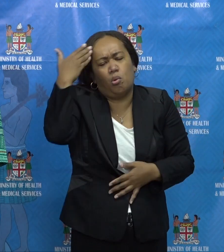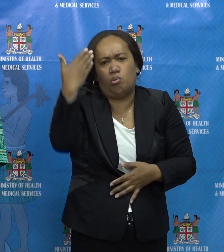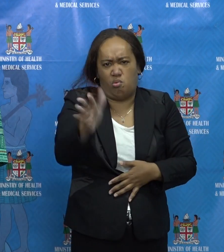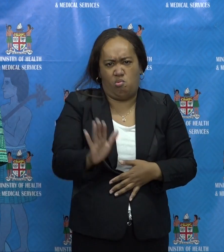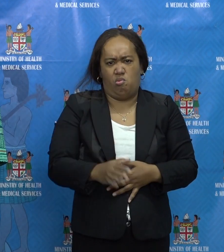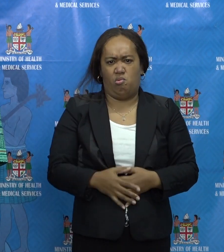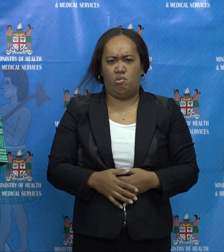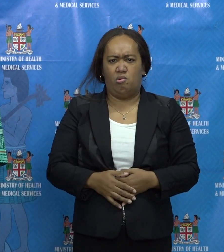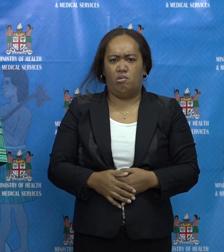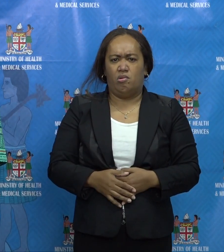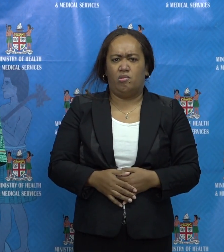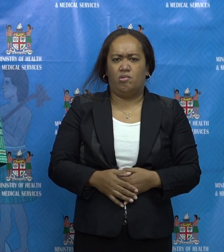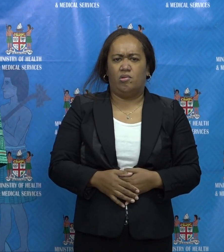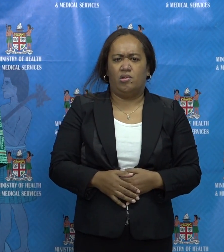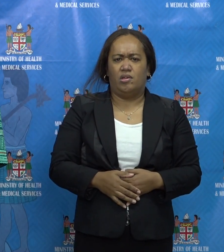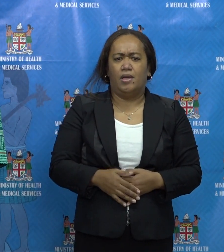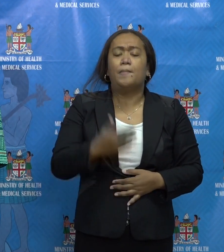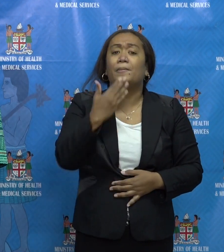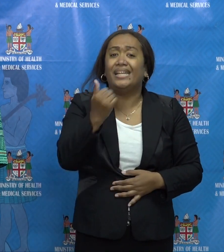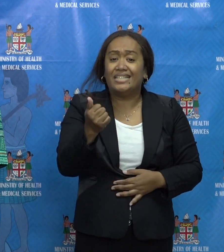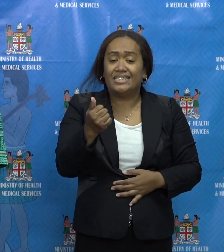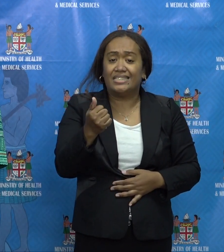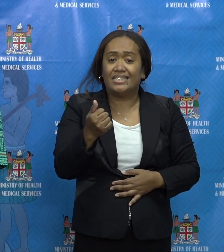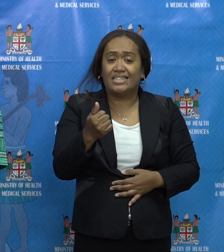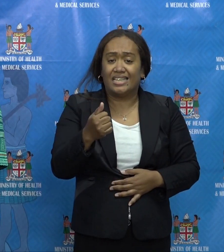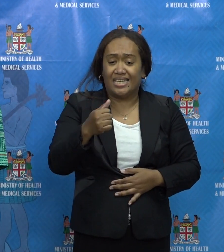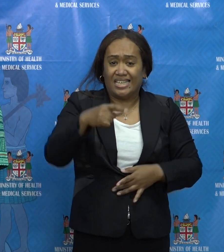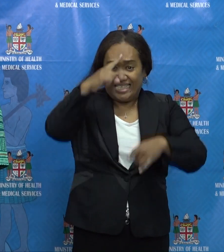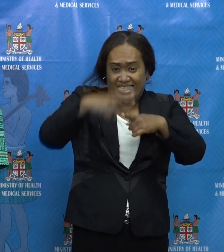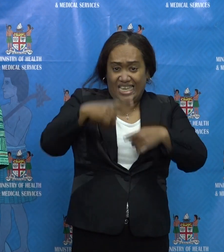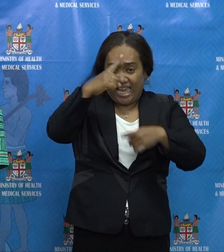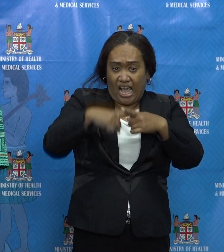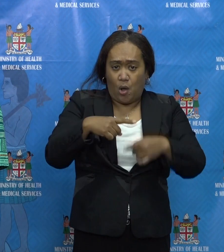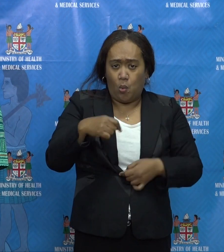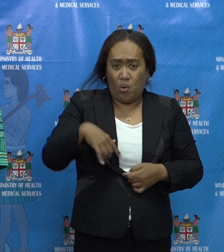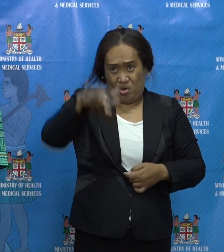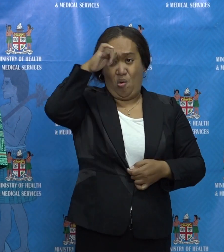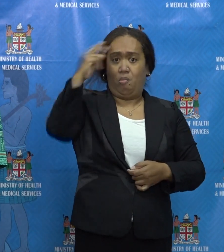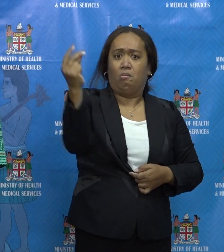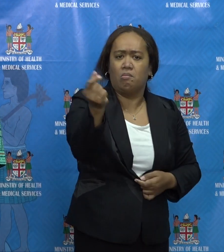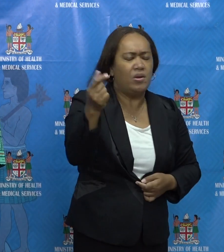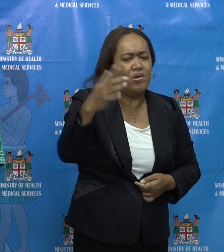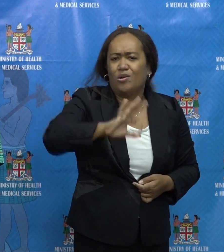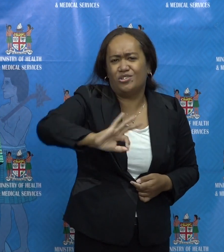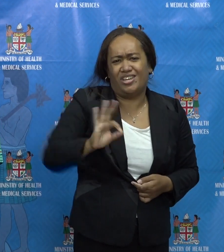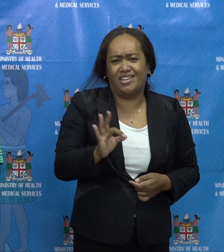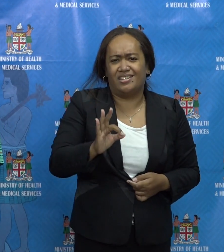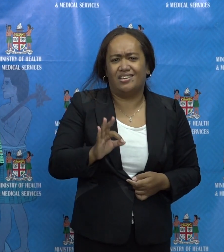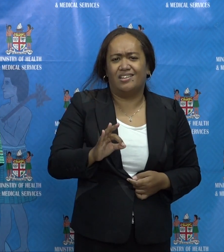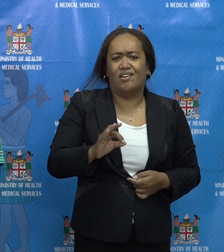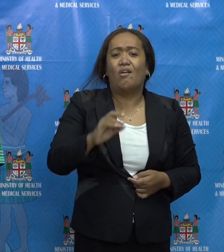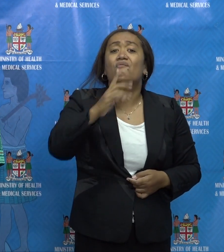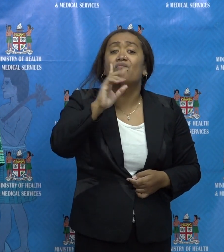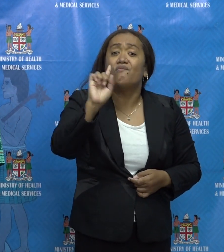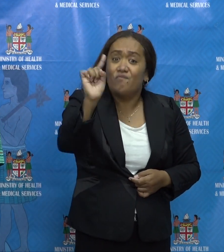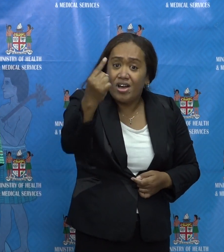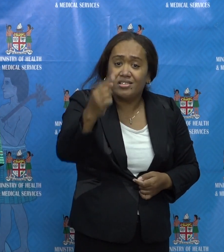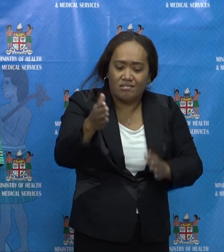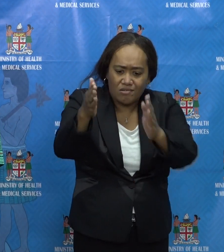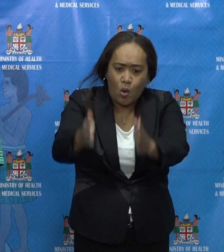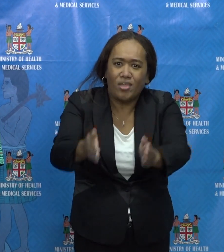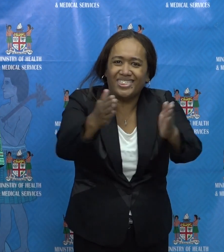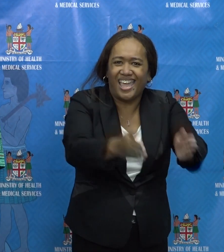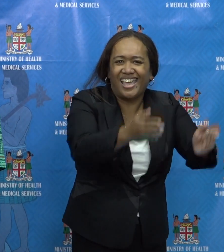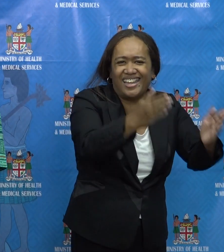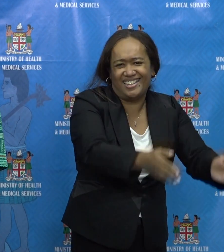I mean, the disease is not predictable. I can't predict when we're going to find a case. So when we find a case, the first thing we do is contain. After